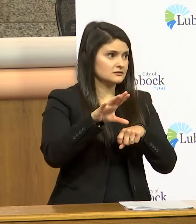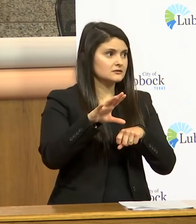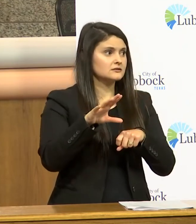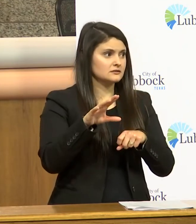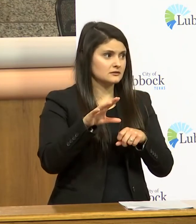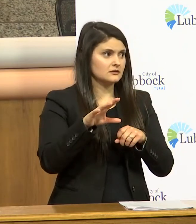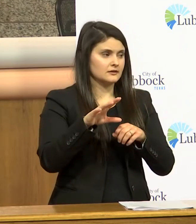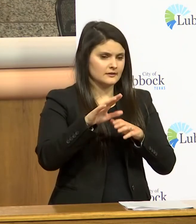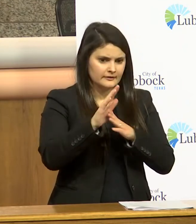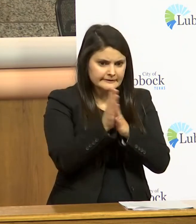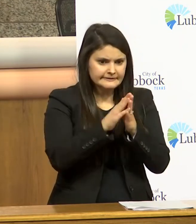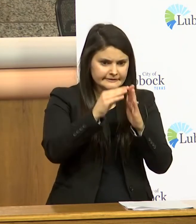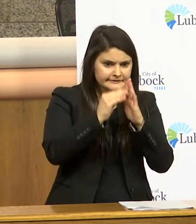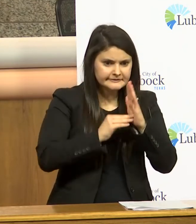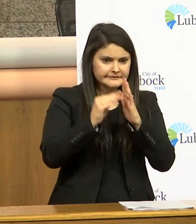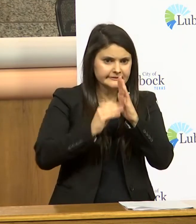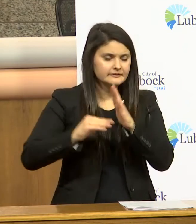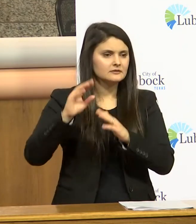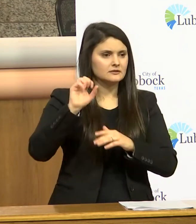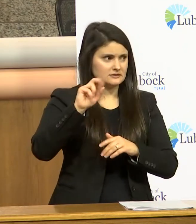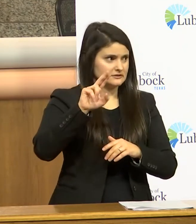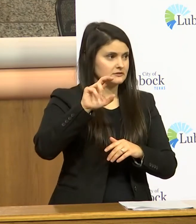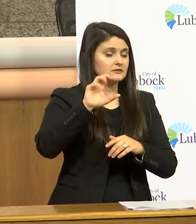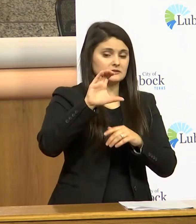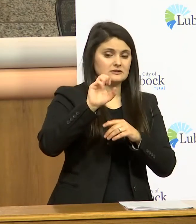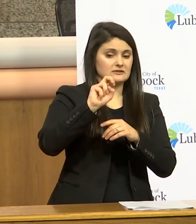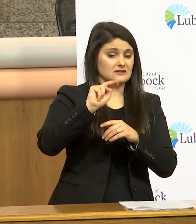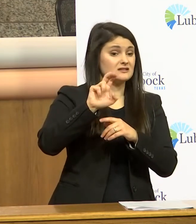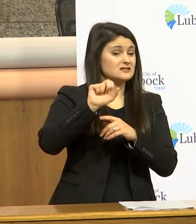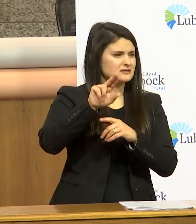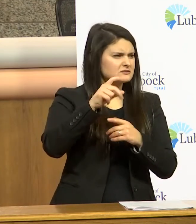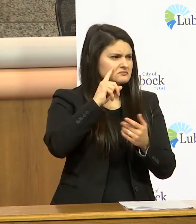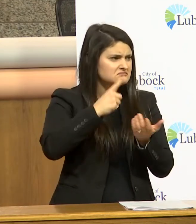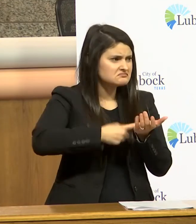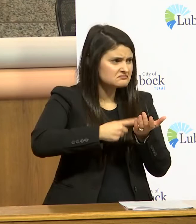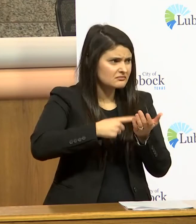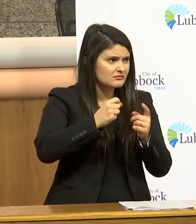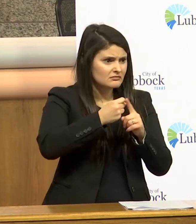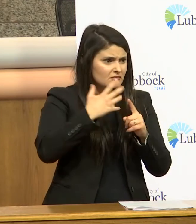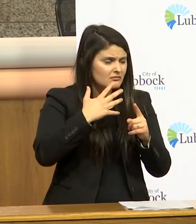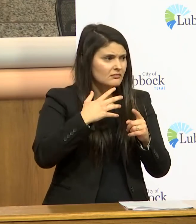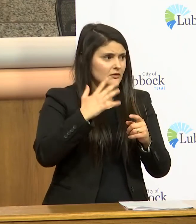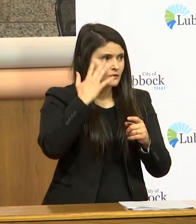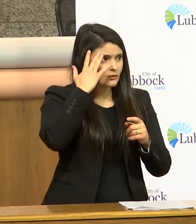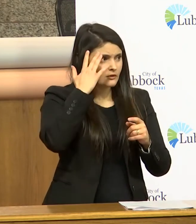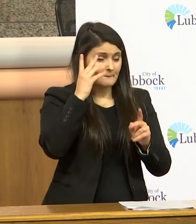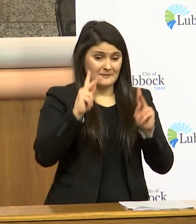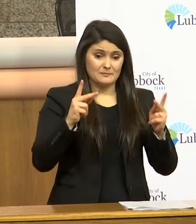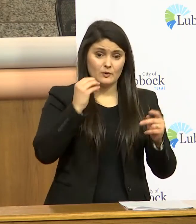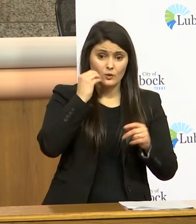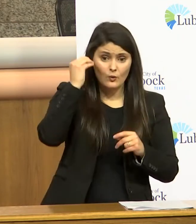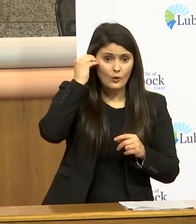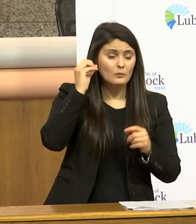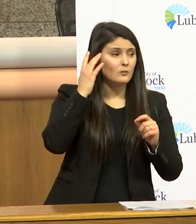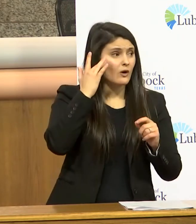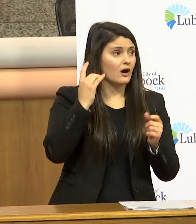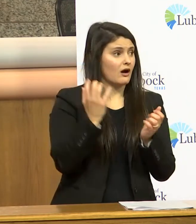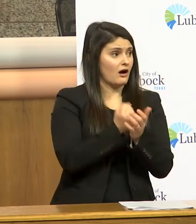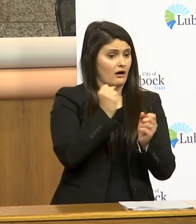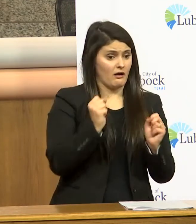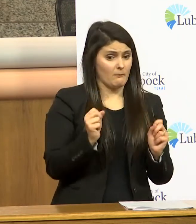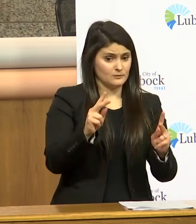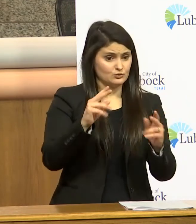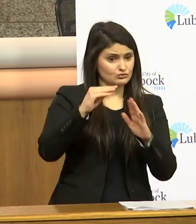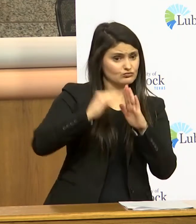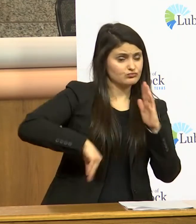of the census this and other things talk a little bit about that and why maybe while people are at home why this could be an opportunity